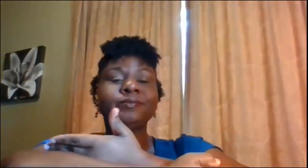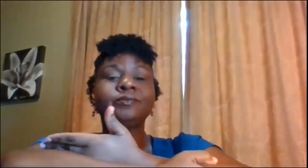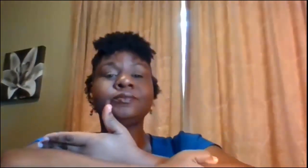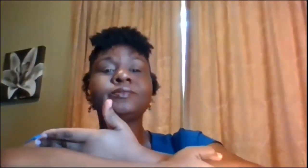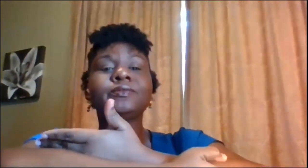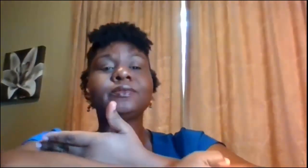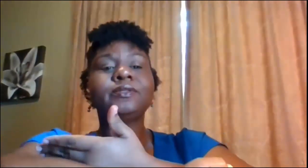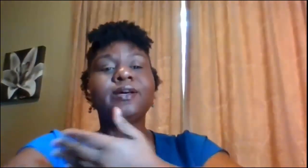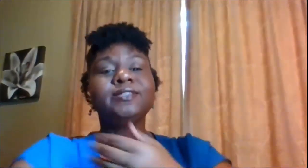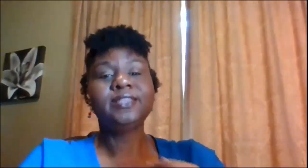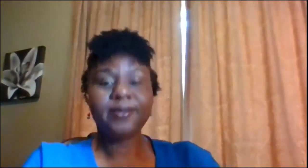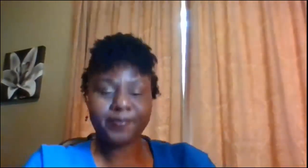y'all see that